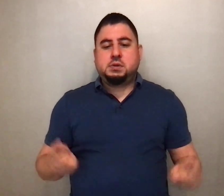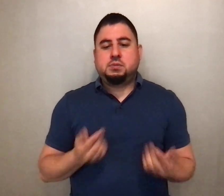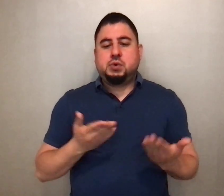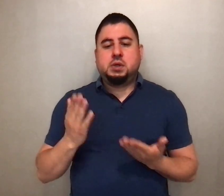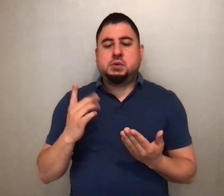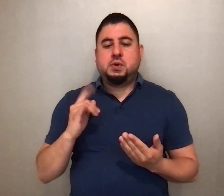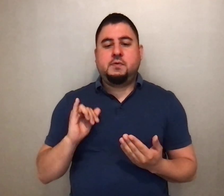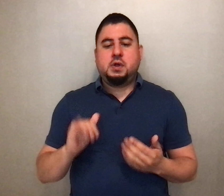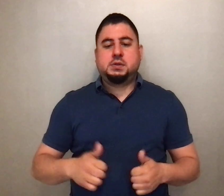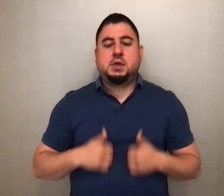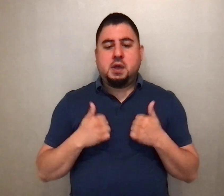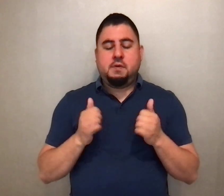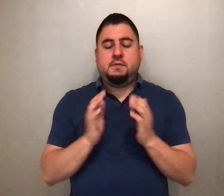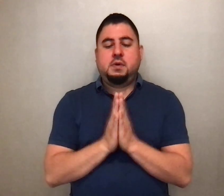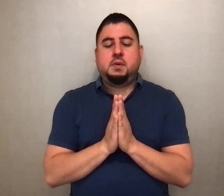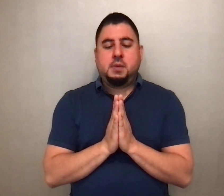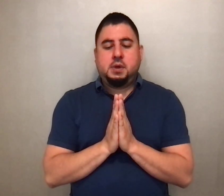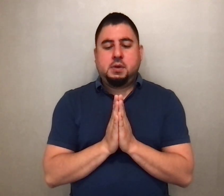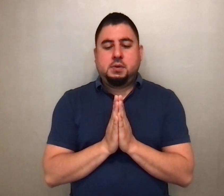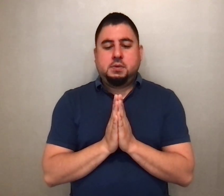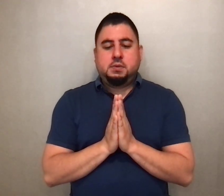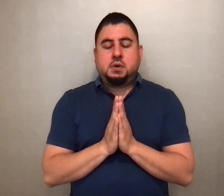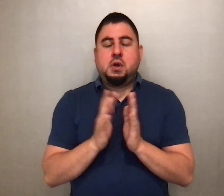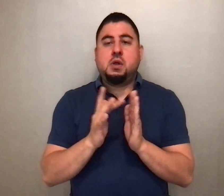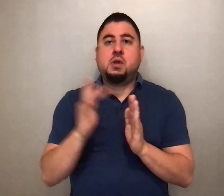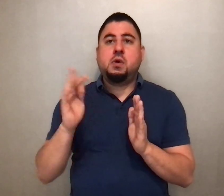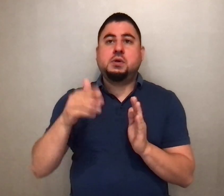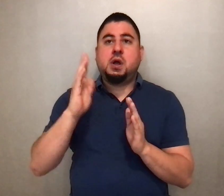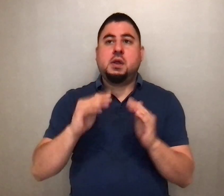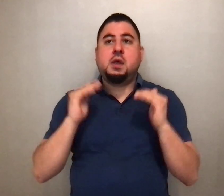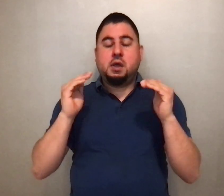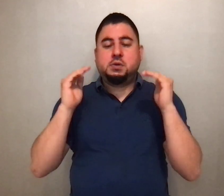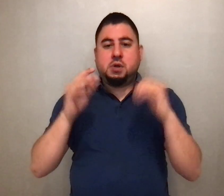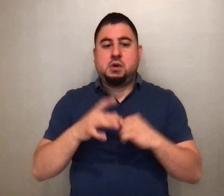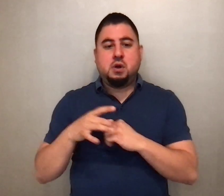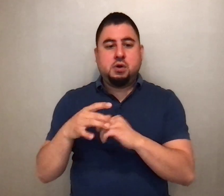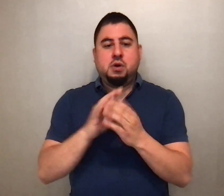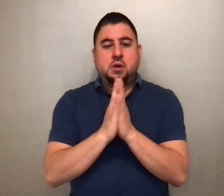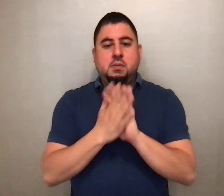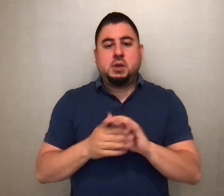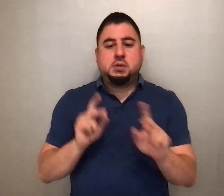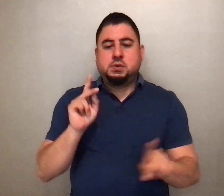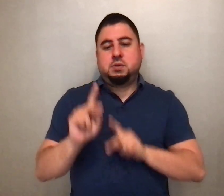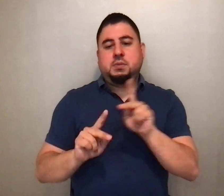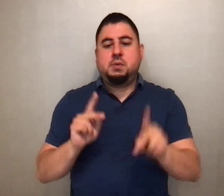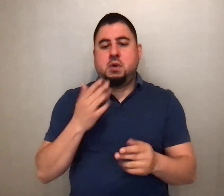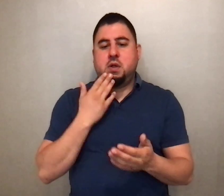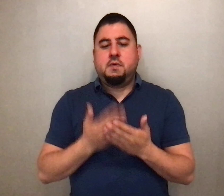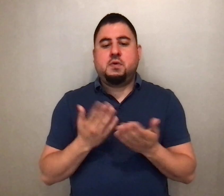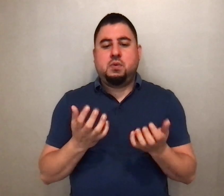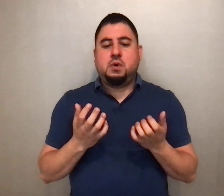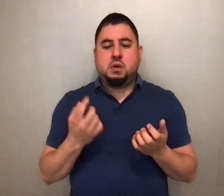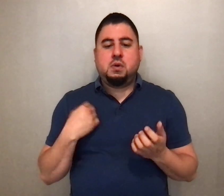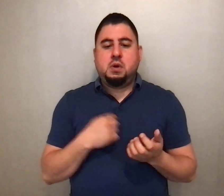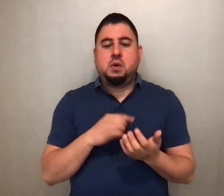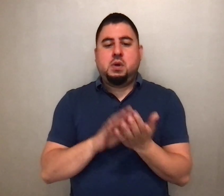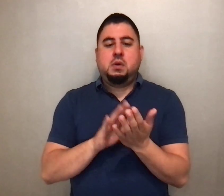bring us to everlasting life. Glory to God in the highest, and on earth, peace to people of goodwill. We